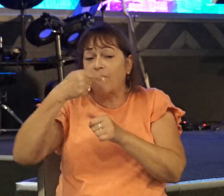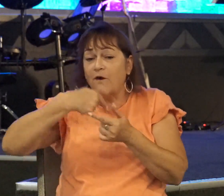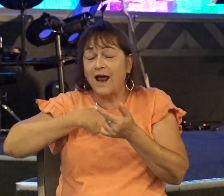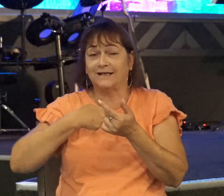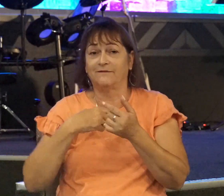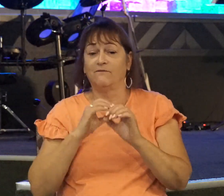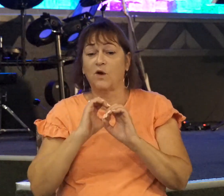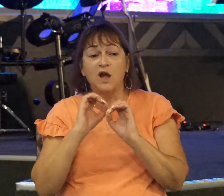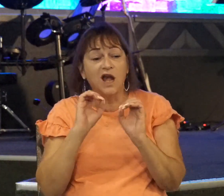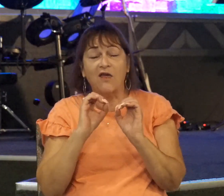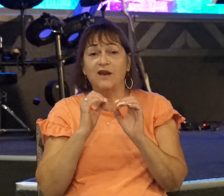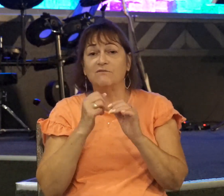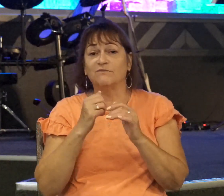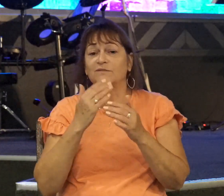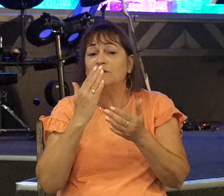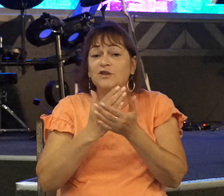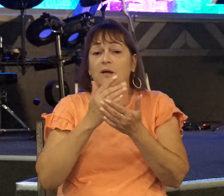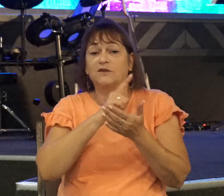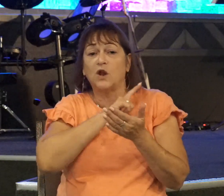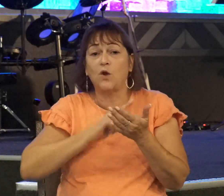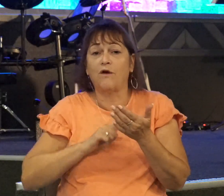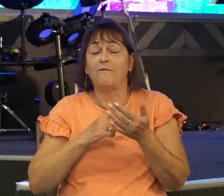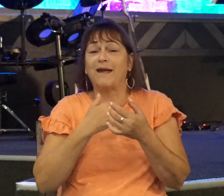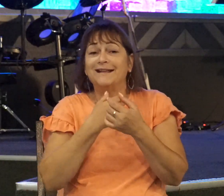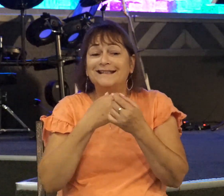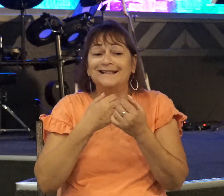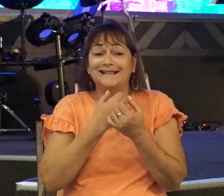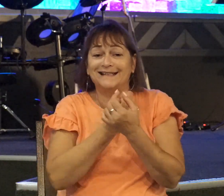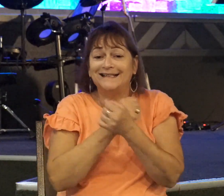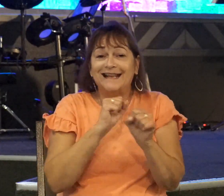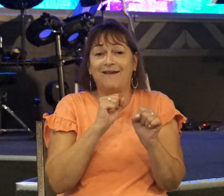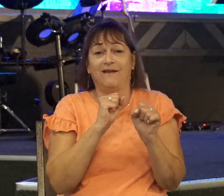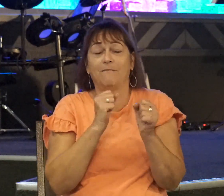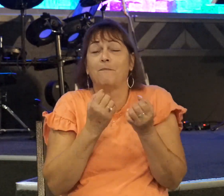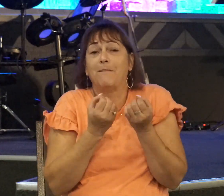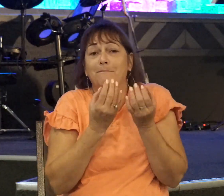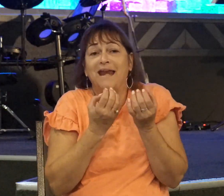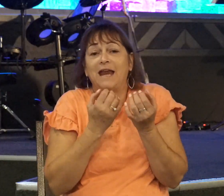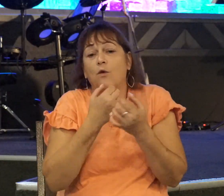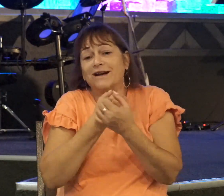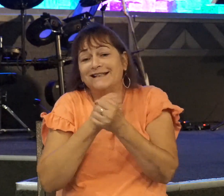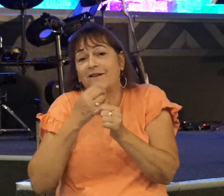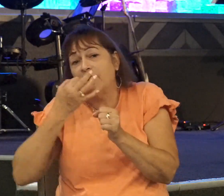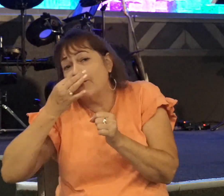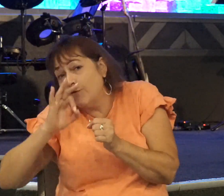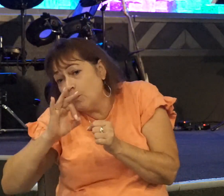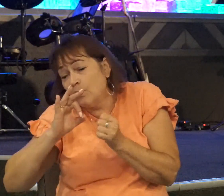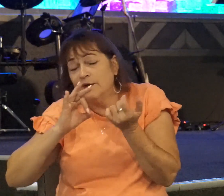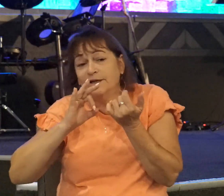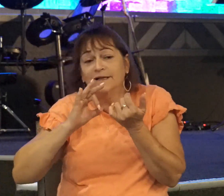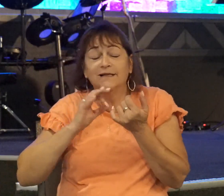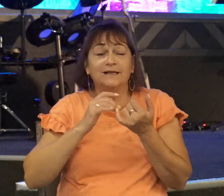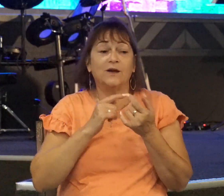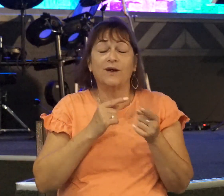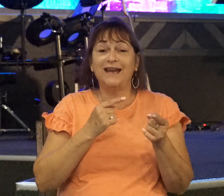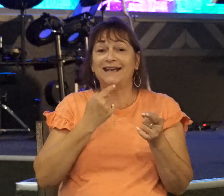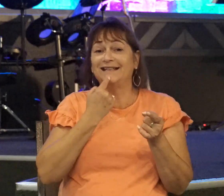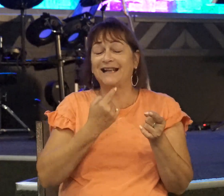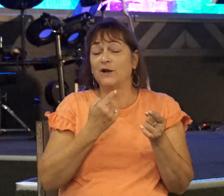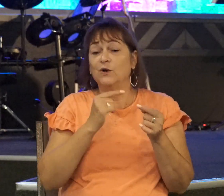restrains the Lord from saving by many or by few. And so his armor-bearer said to him, Do all that is in